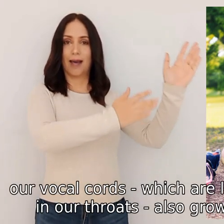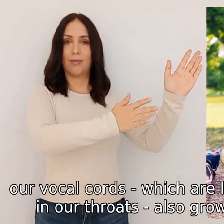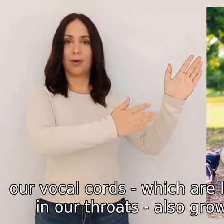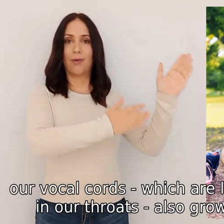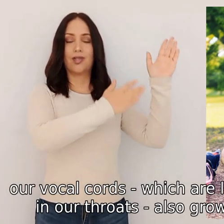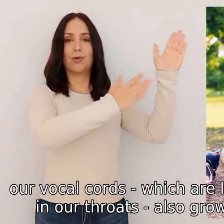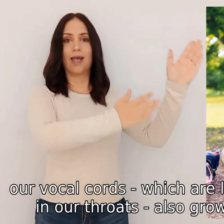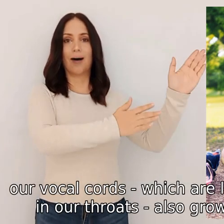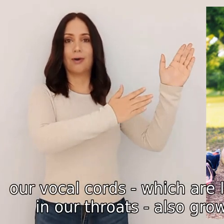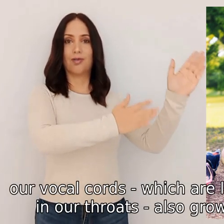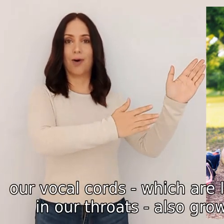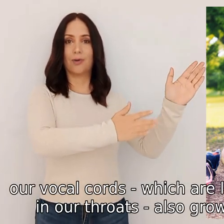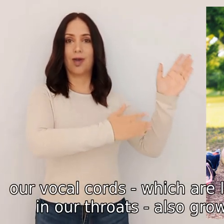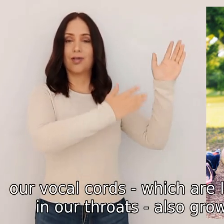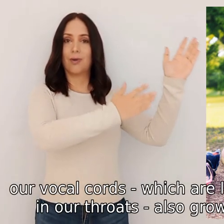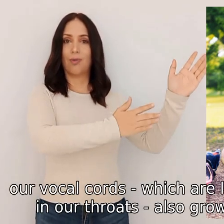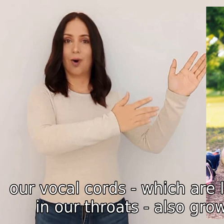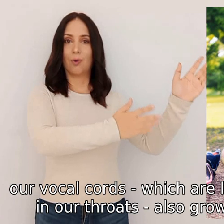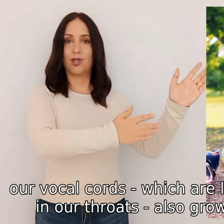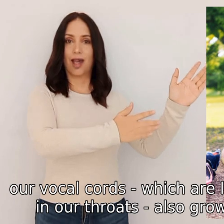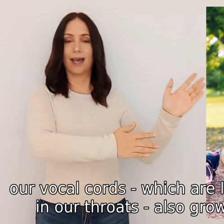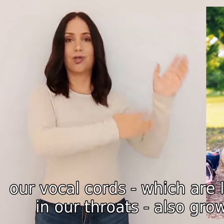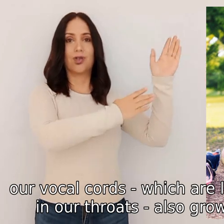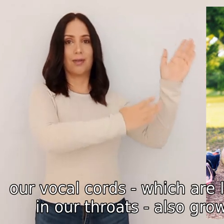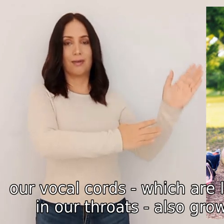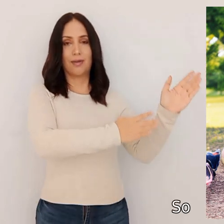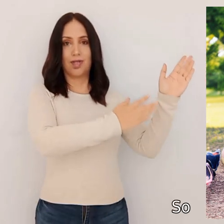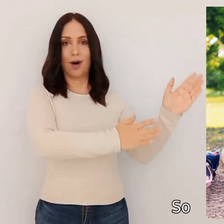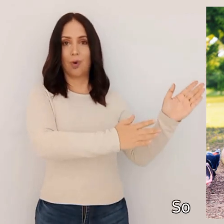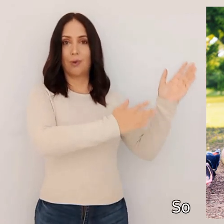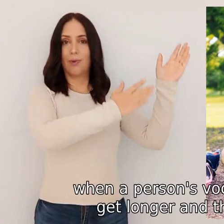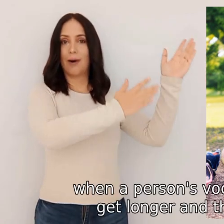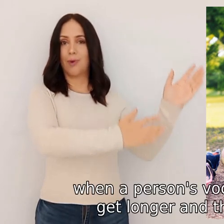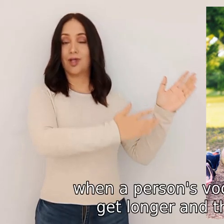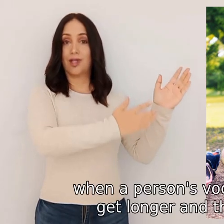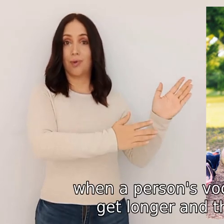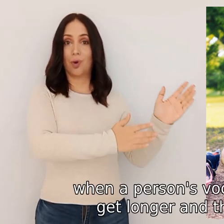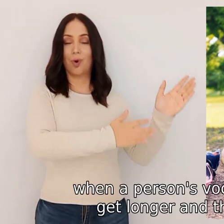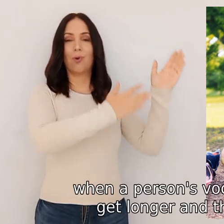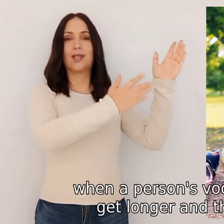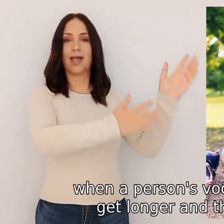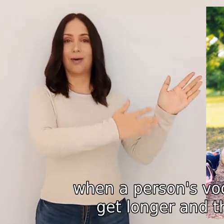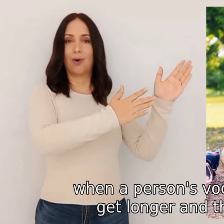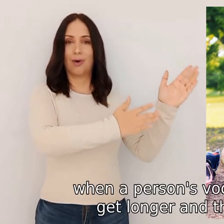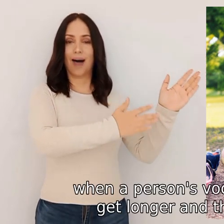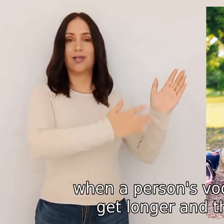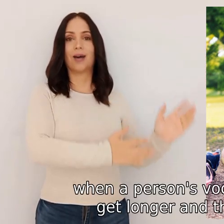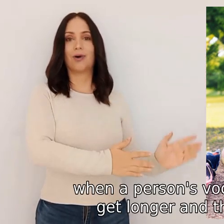like little muscles in our throats also grow and change so when a person's vocal cords get longer and thicker